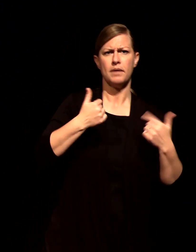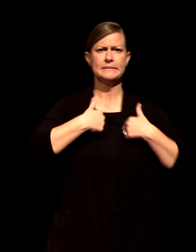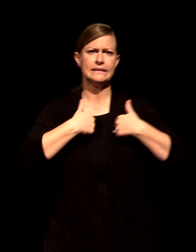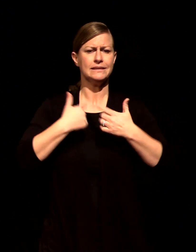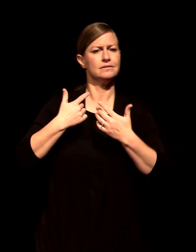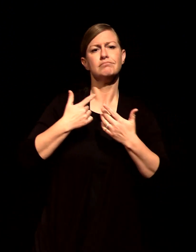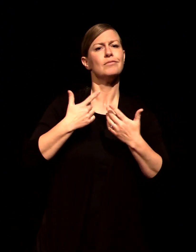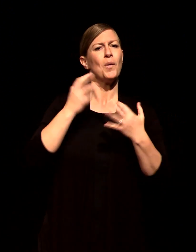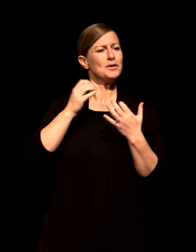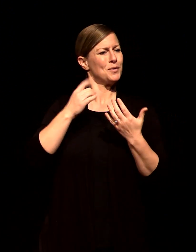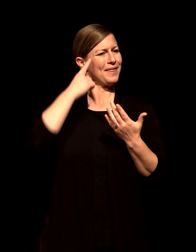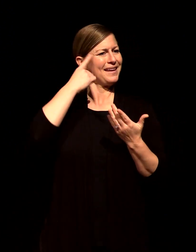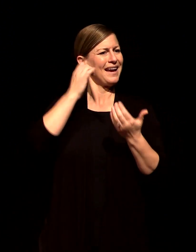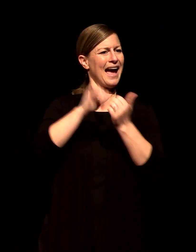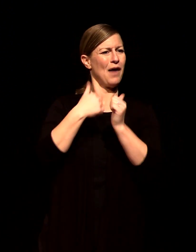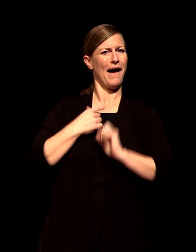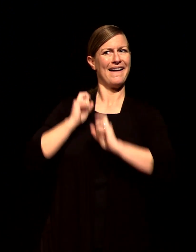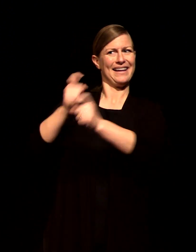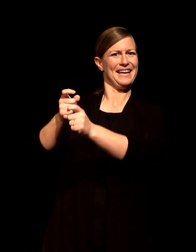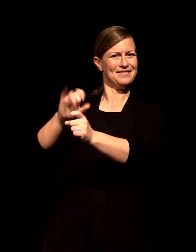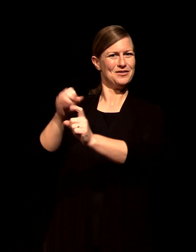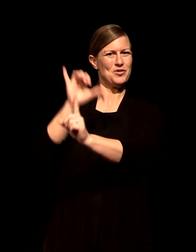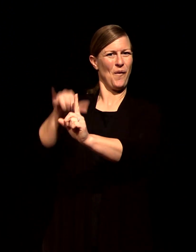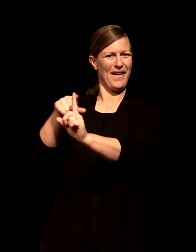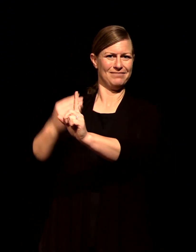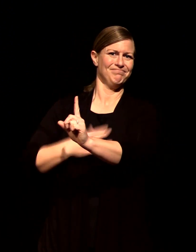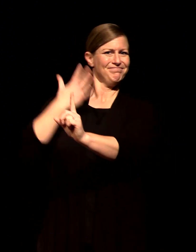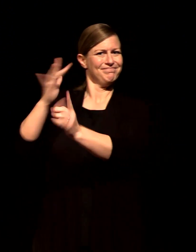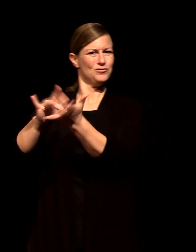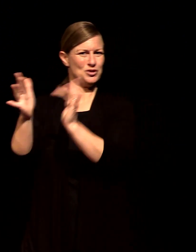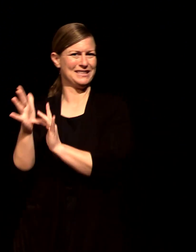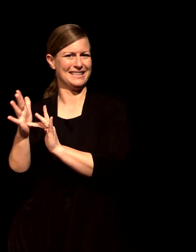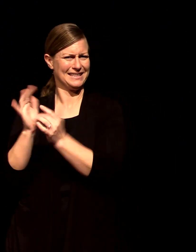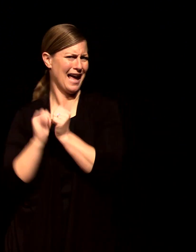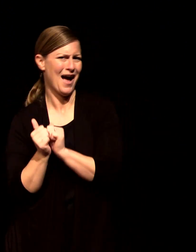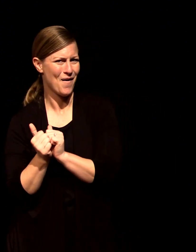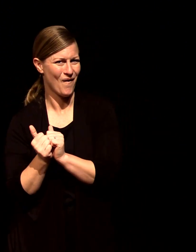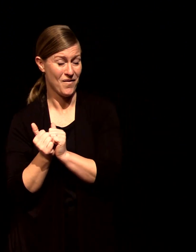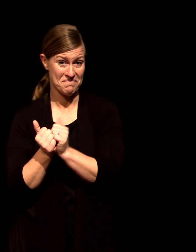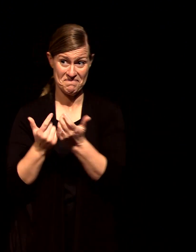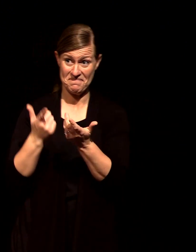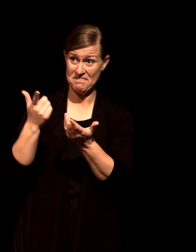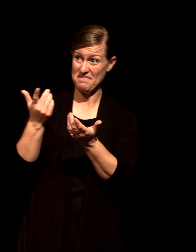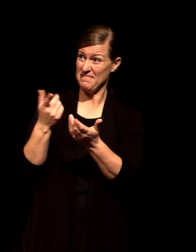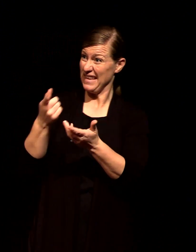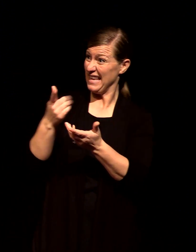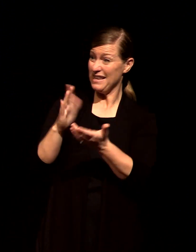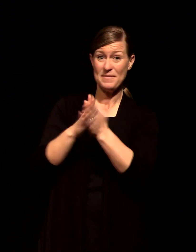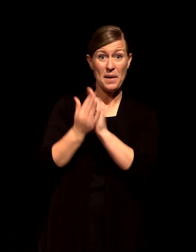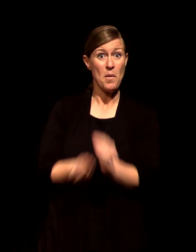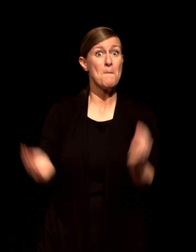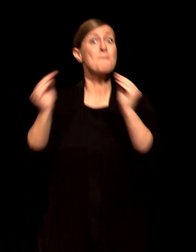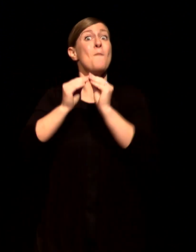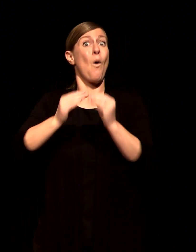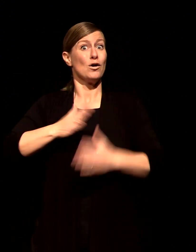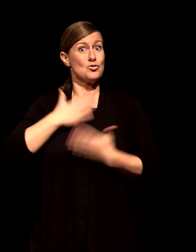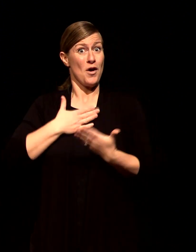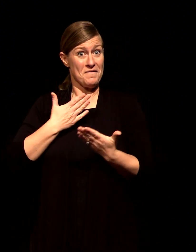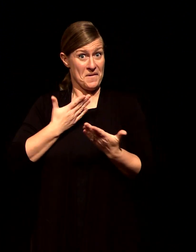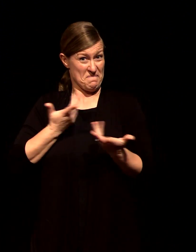if that's even possible and so I want to talk about those two things I want to talk about this idea first though that Jesus leads